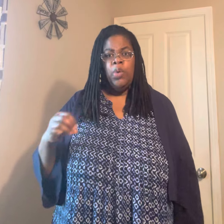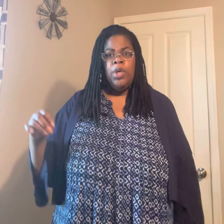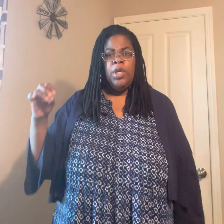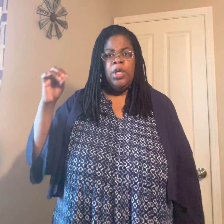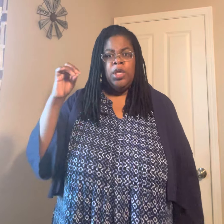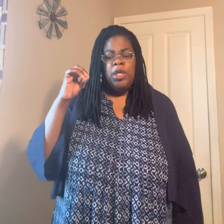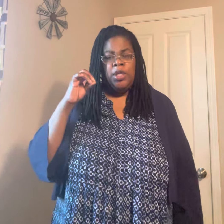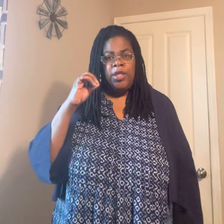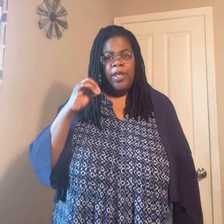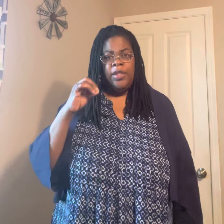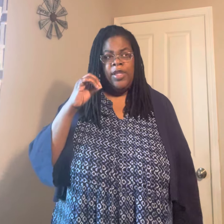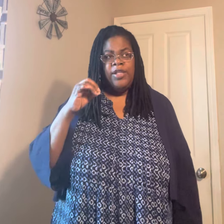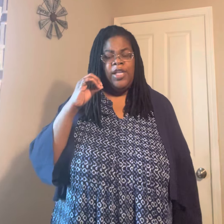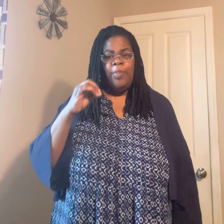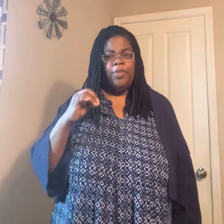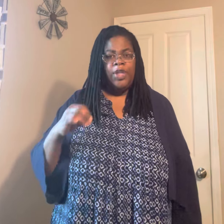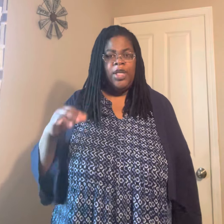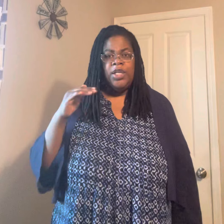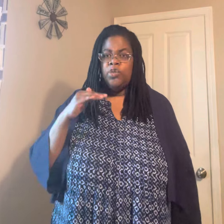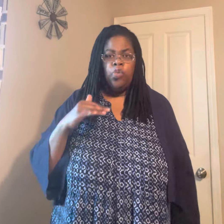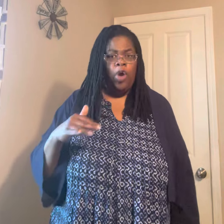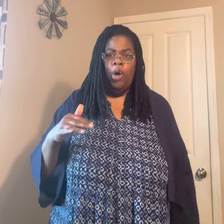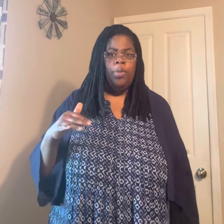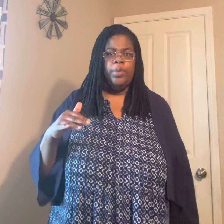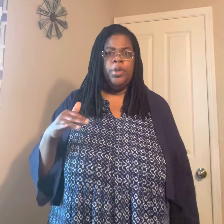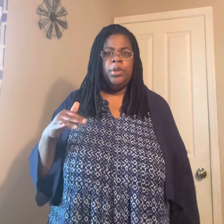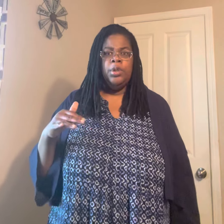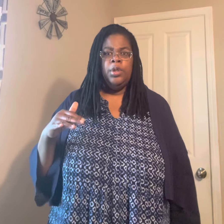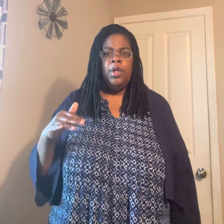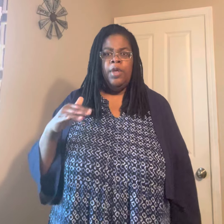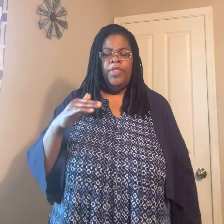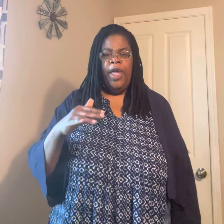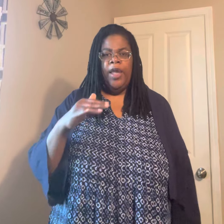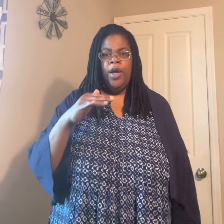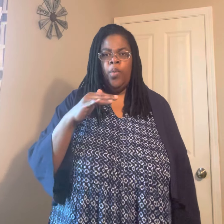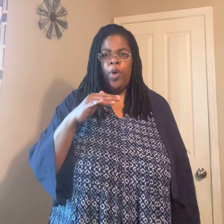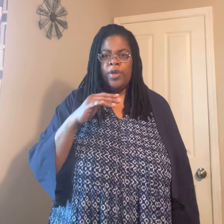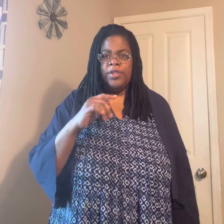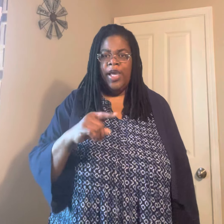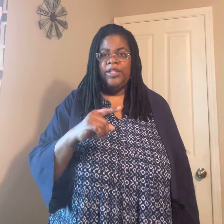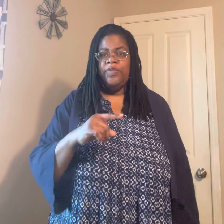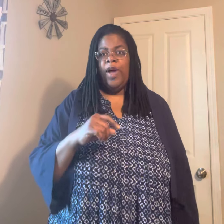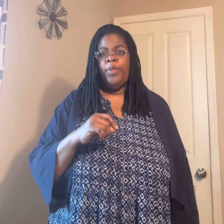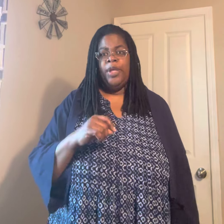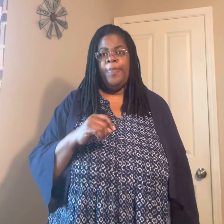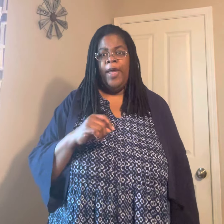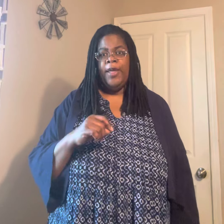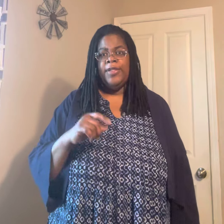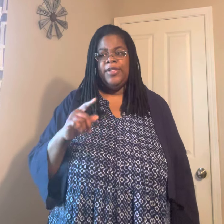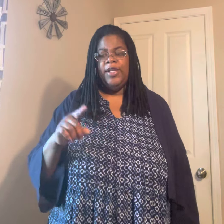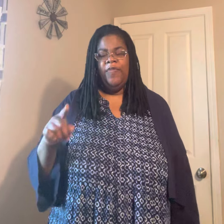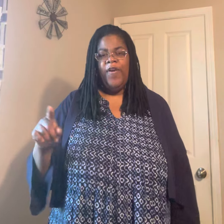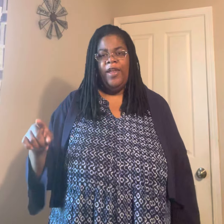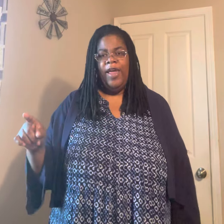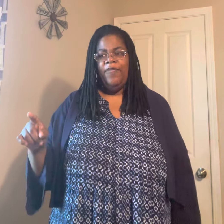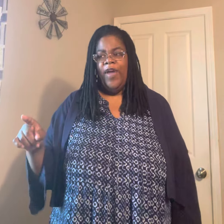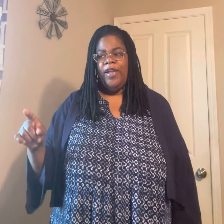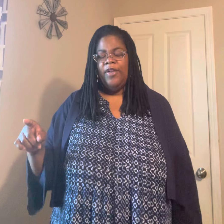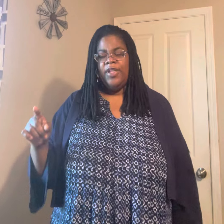that that type of thinking is wrong. They were satisfied with their pay until they found out that